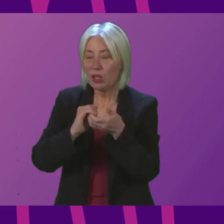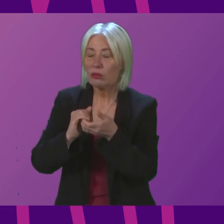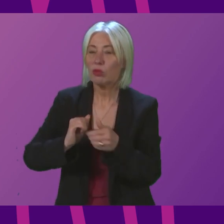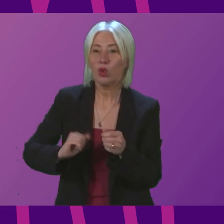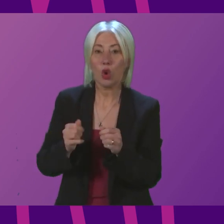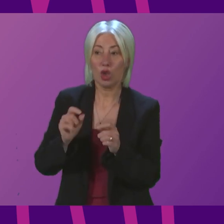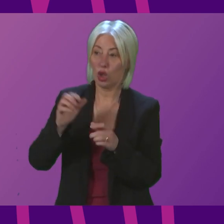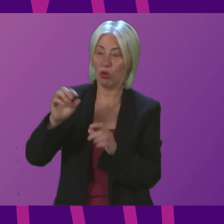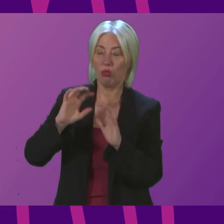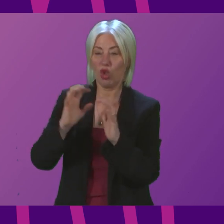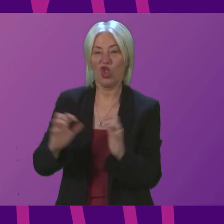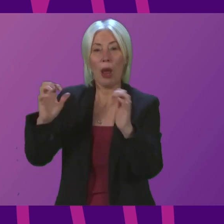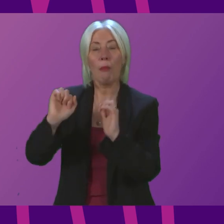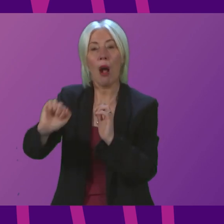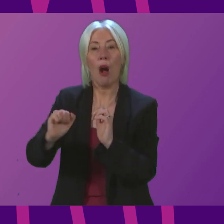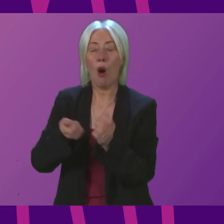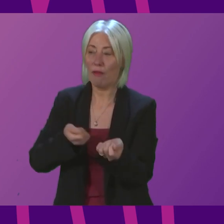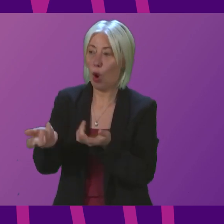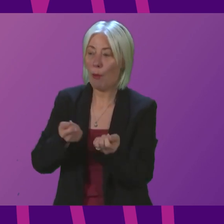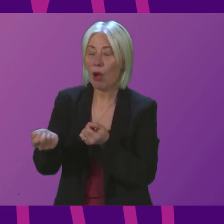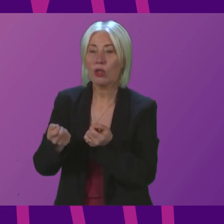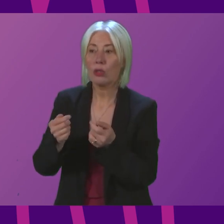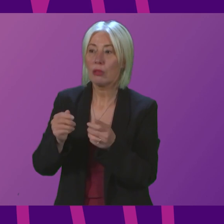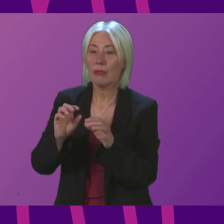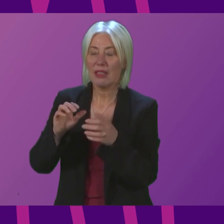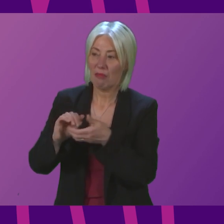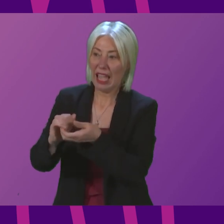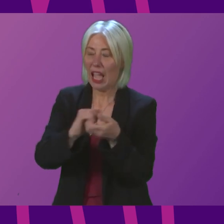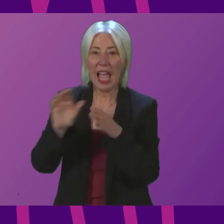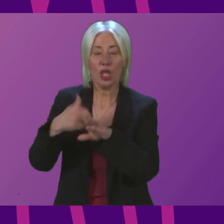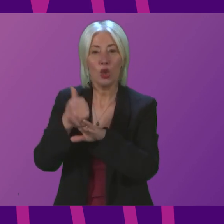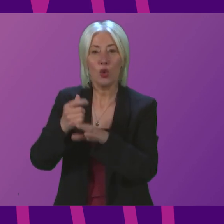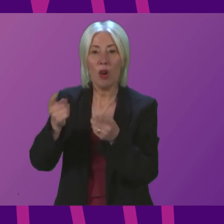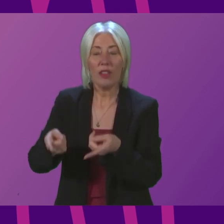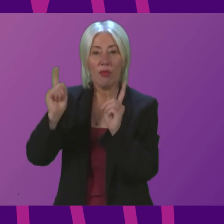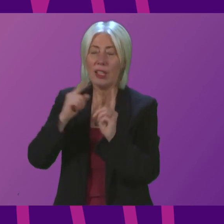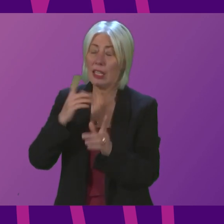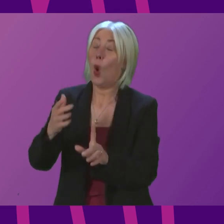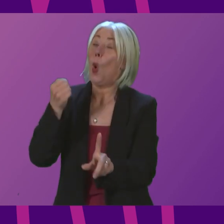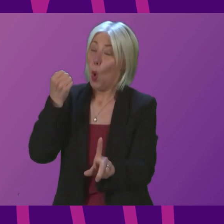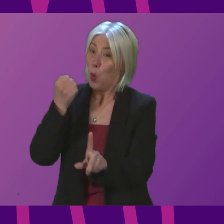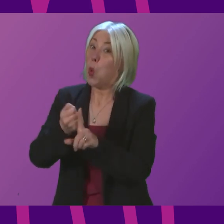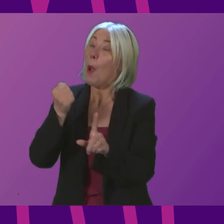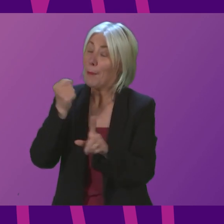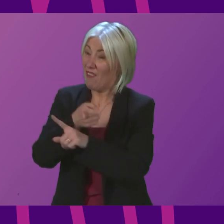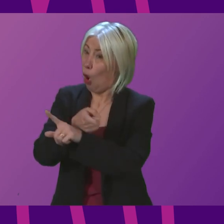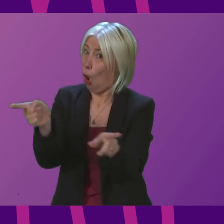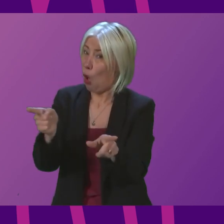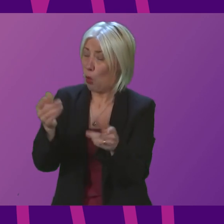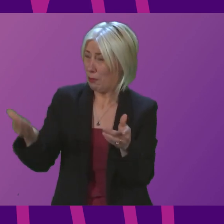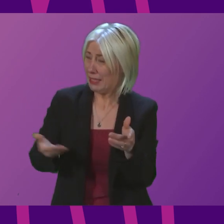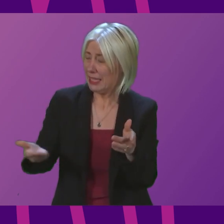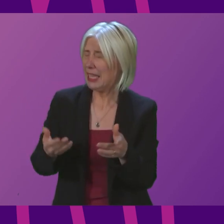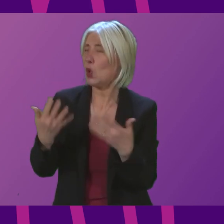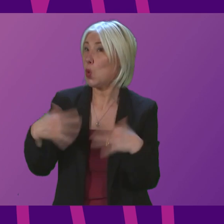the Scottish Retail Consortium and the Institute of Directors united to warn of the harsh impact their members are facing as a